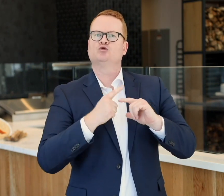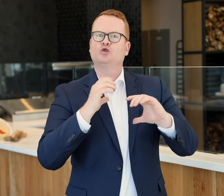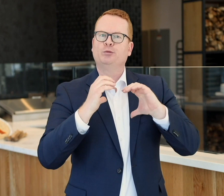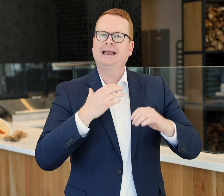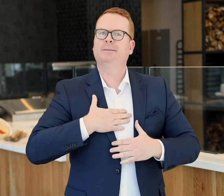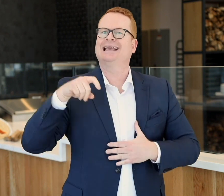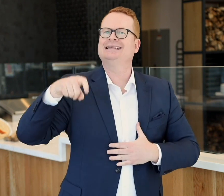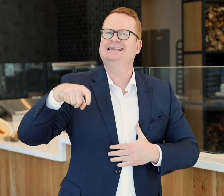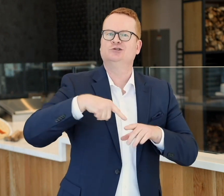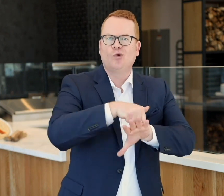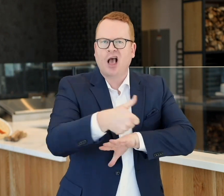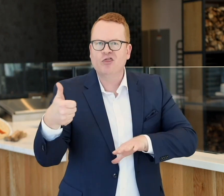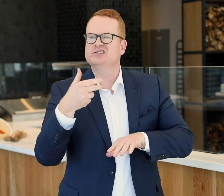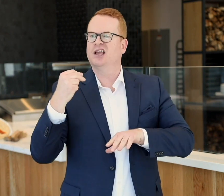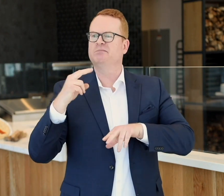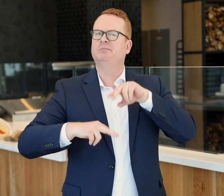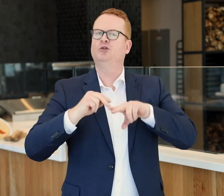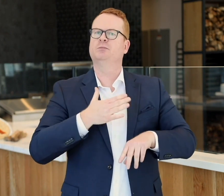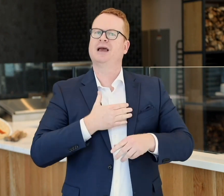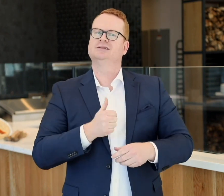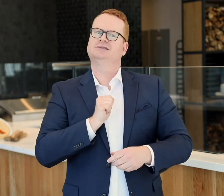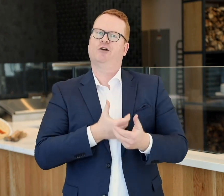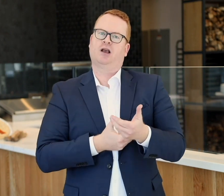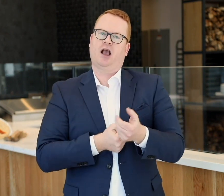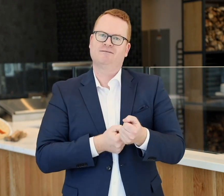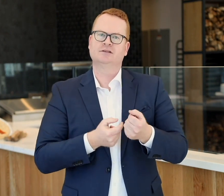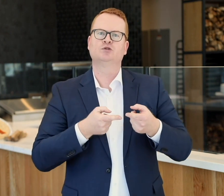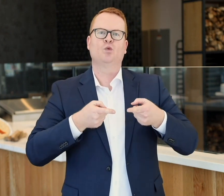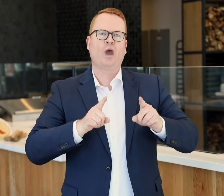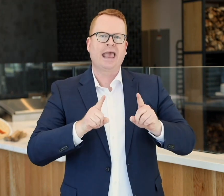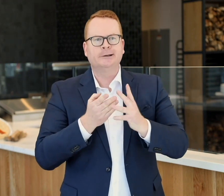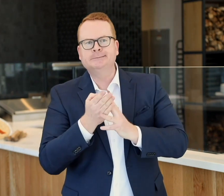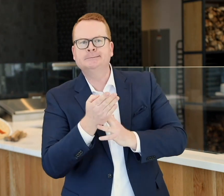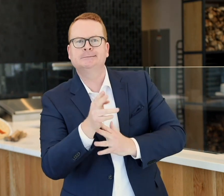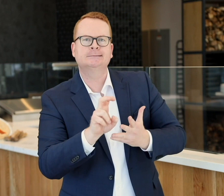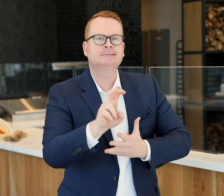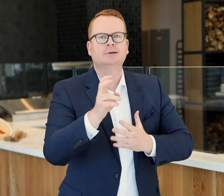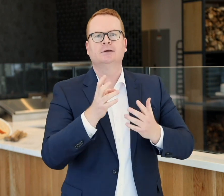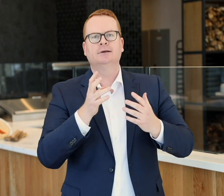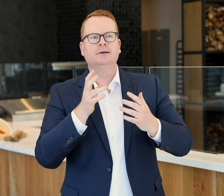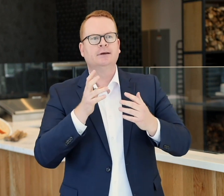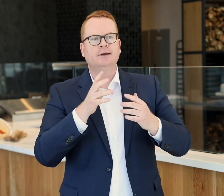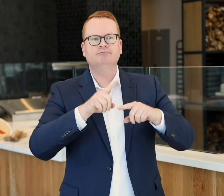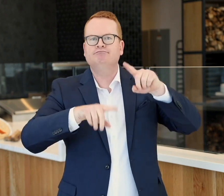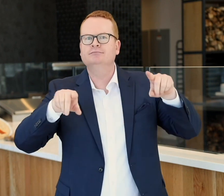taught me how to communicate my needs to others while building my self-confidence navigating a variety of